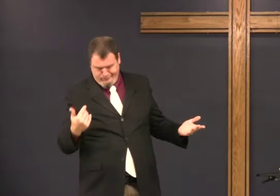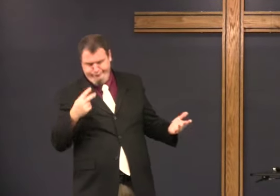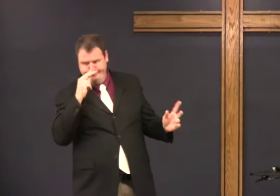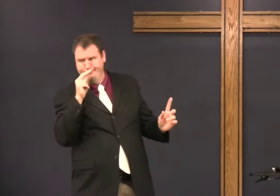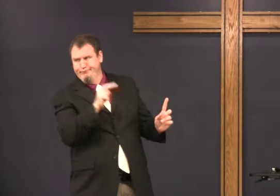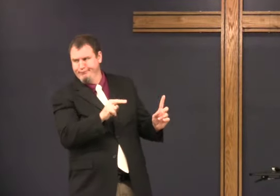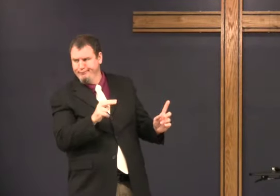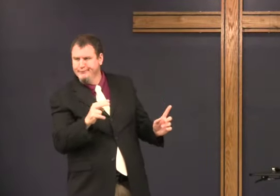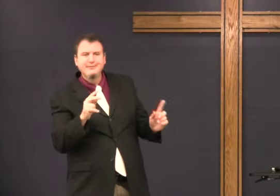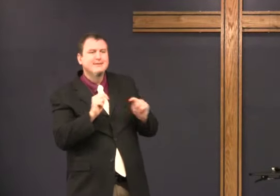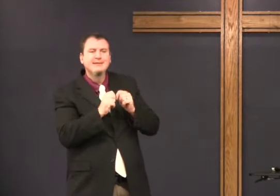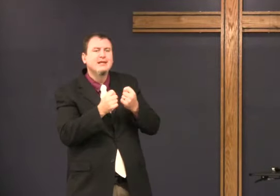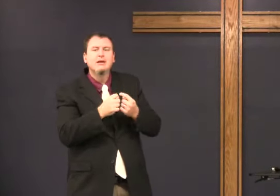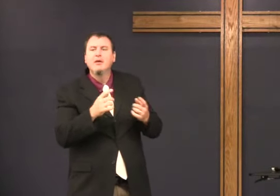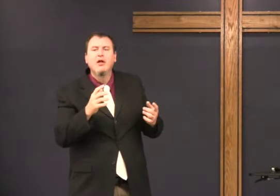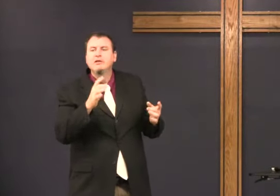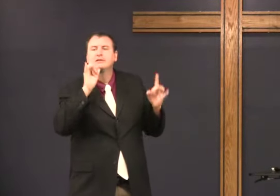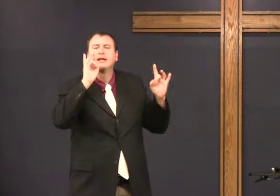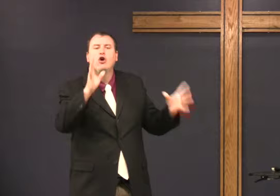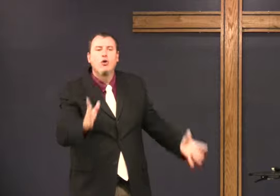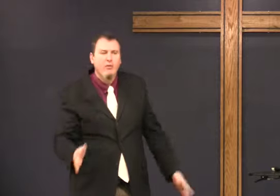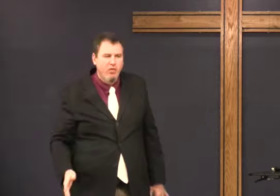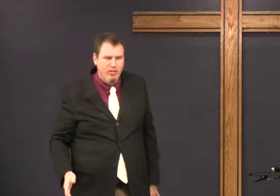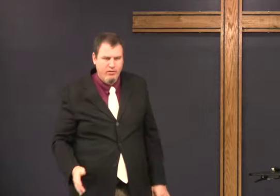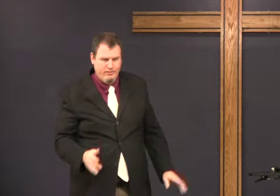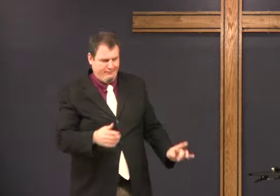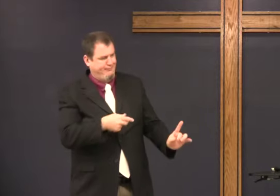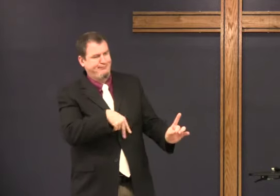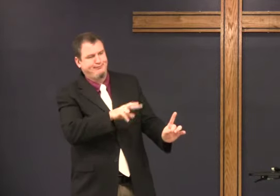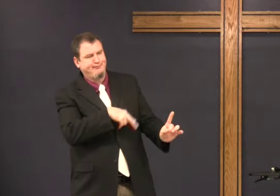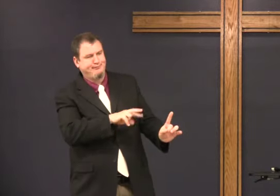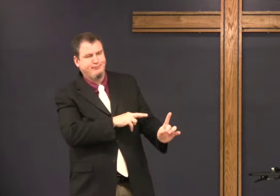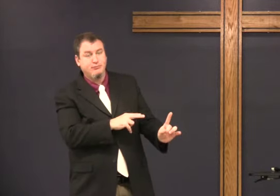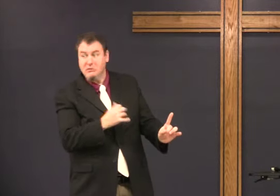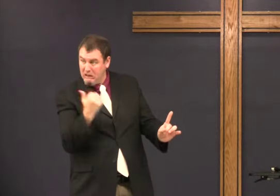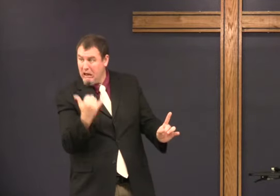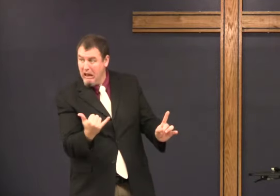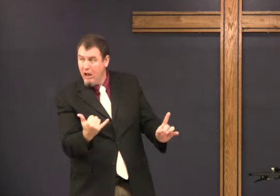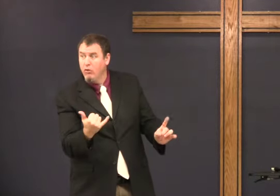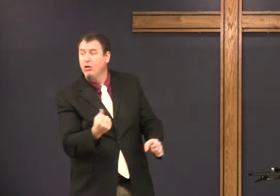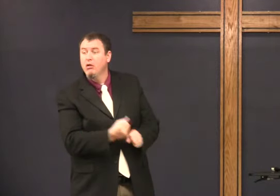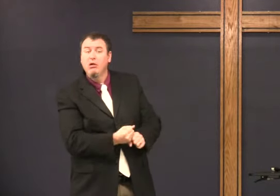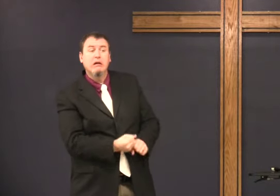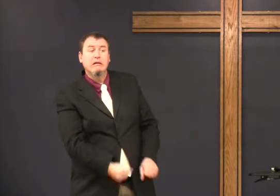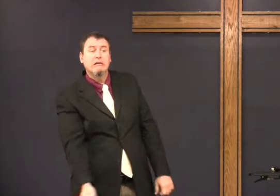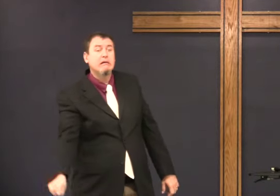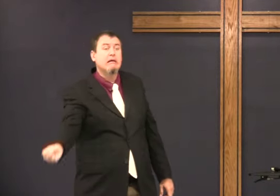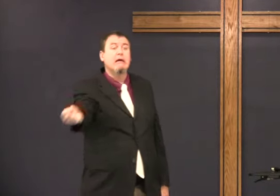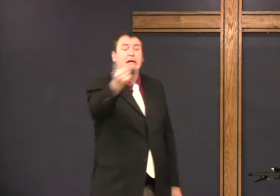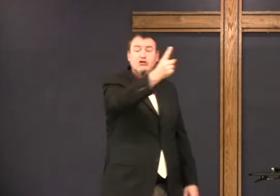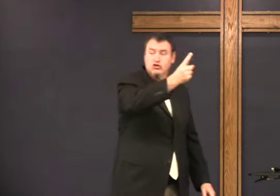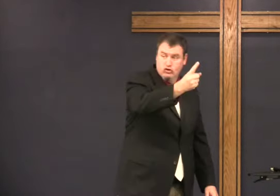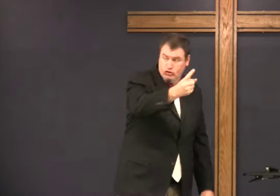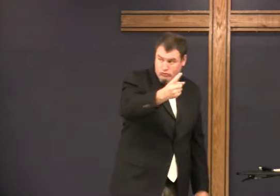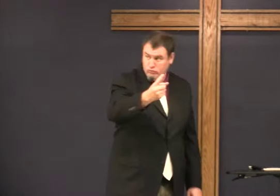They're losers, right? They're terrible. Now, next year,